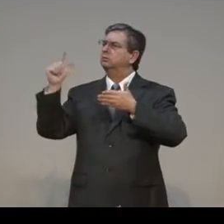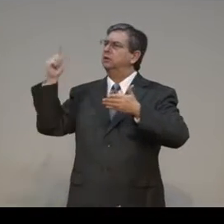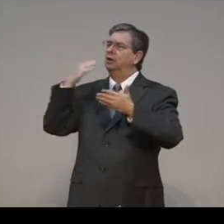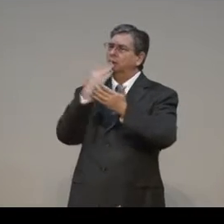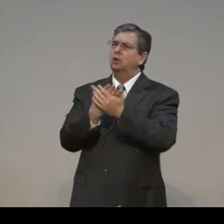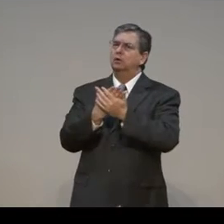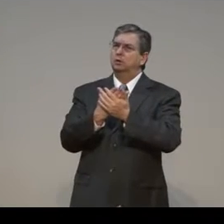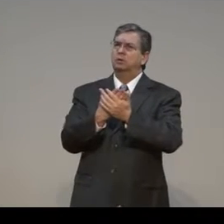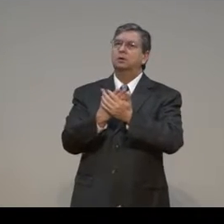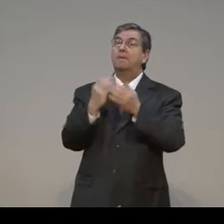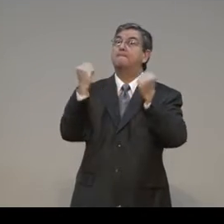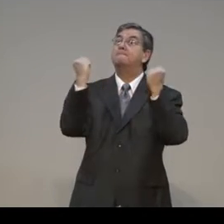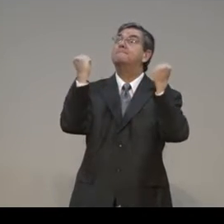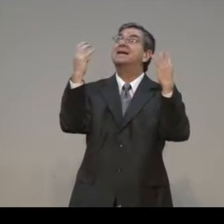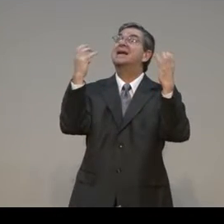This is a very well-known verse.